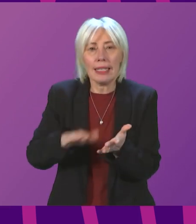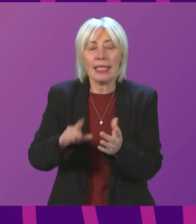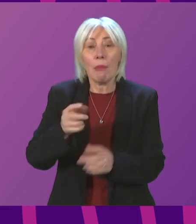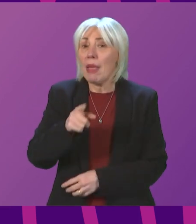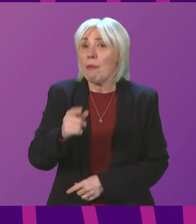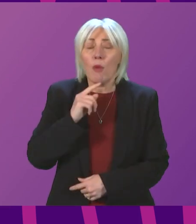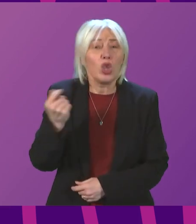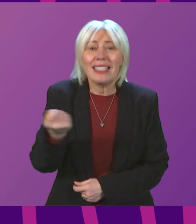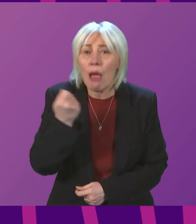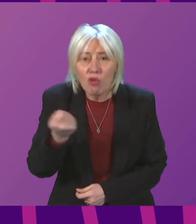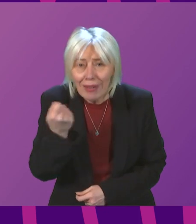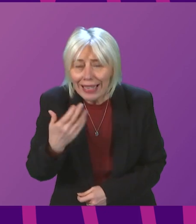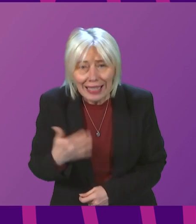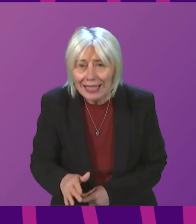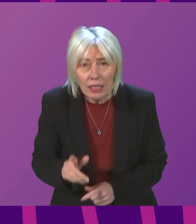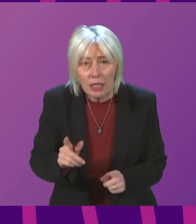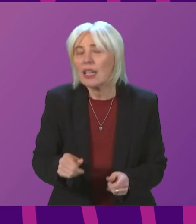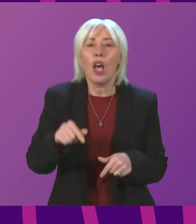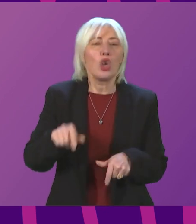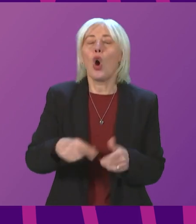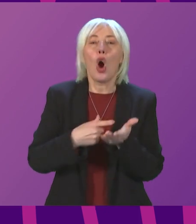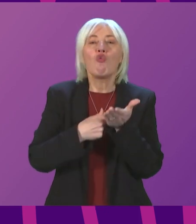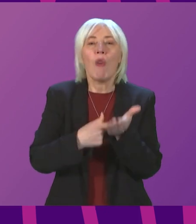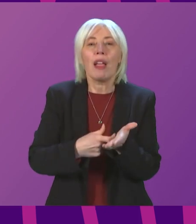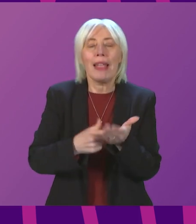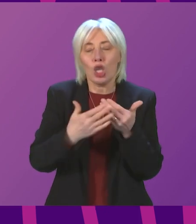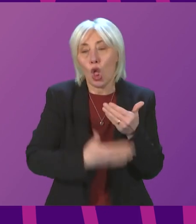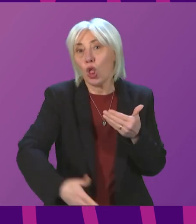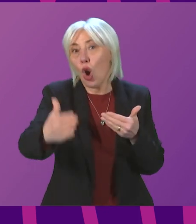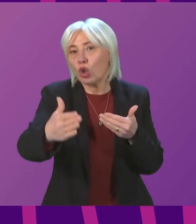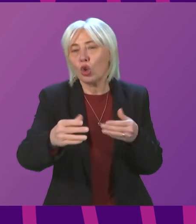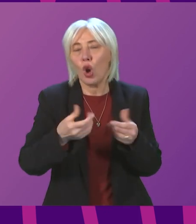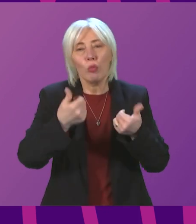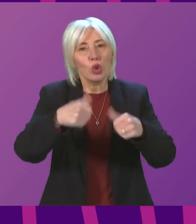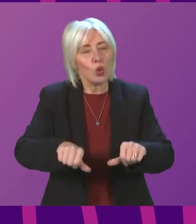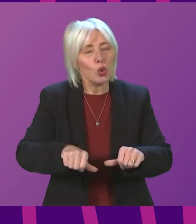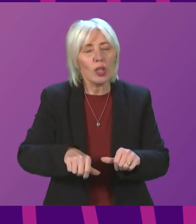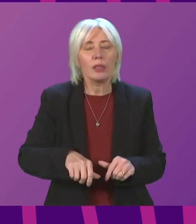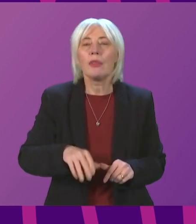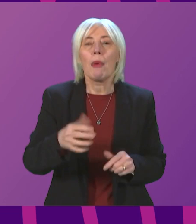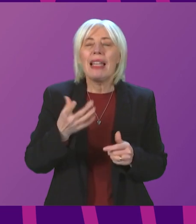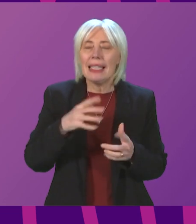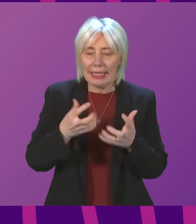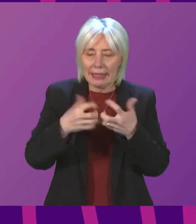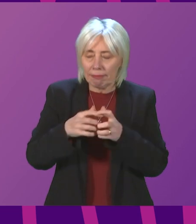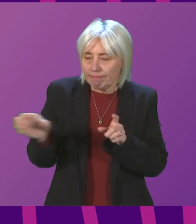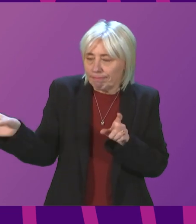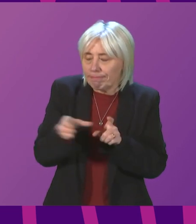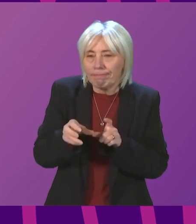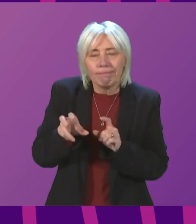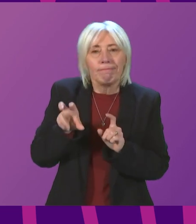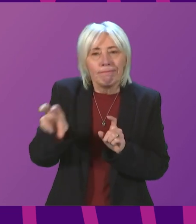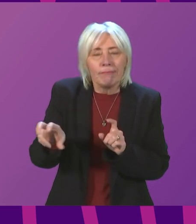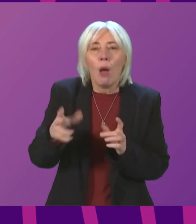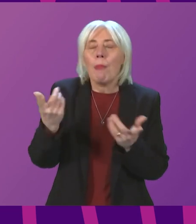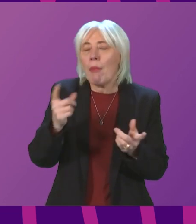temporary basis, because this is not the recommended long-term solution, air cleaning or filtration units. It could be, for a